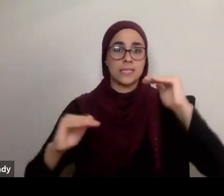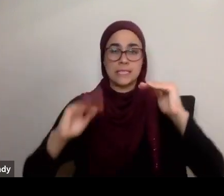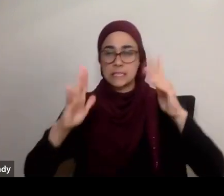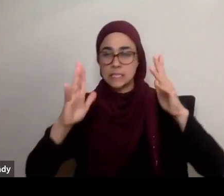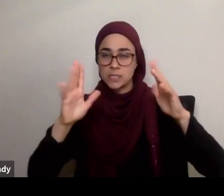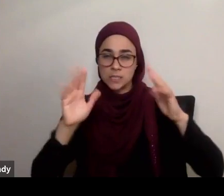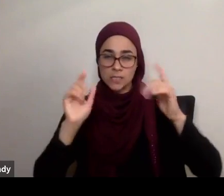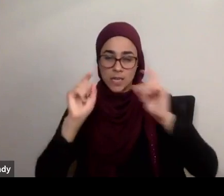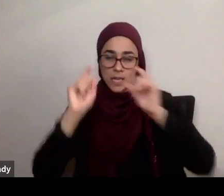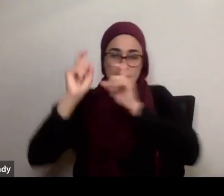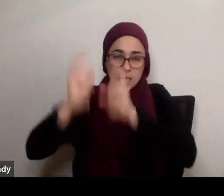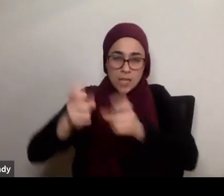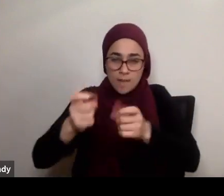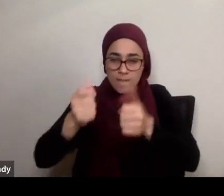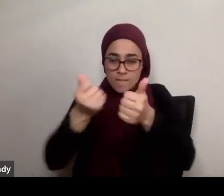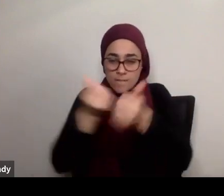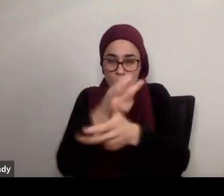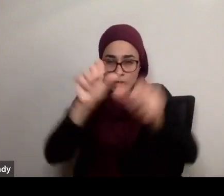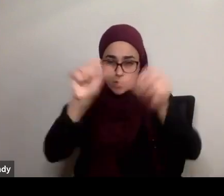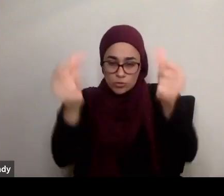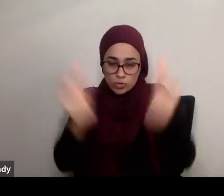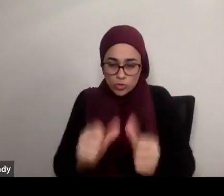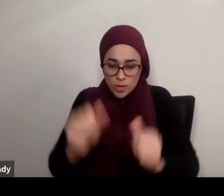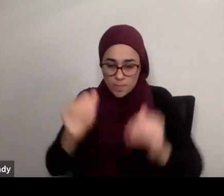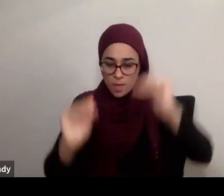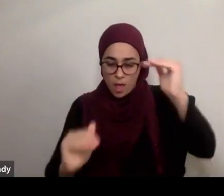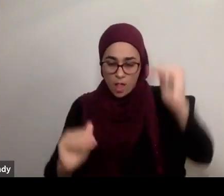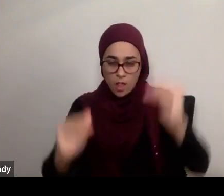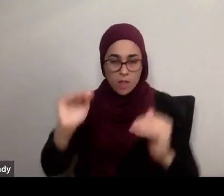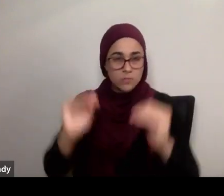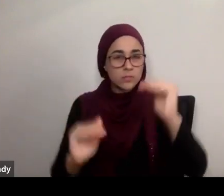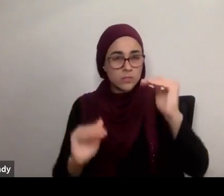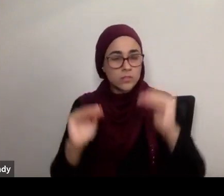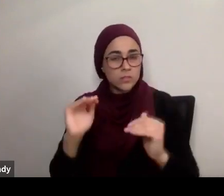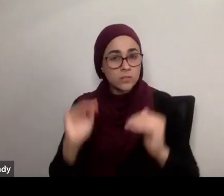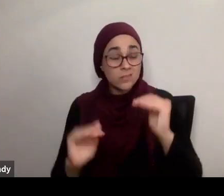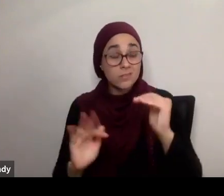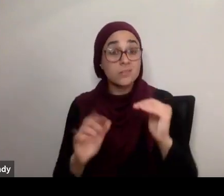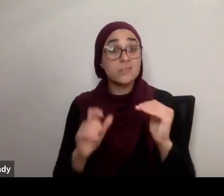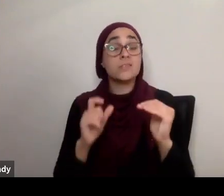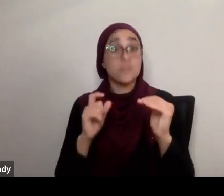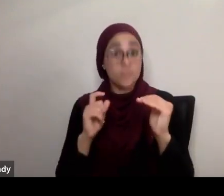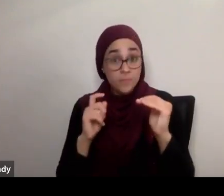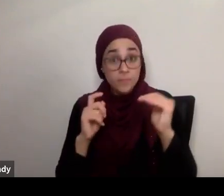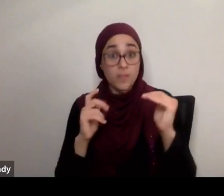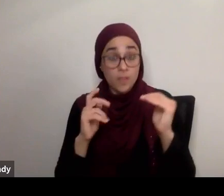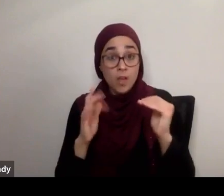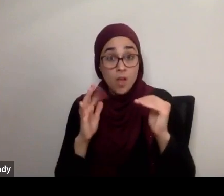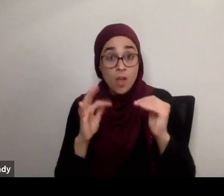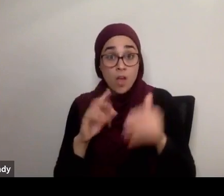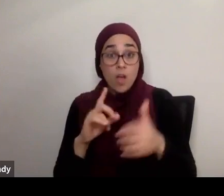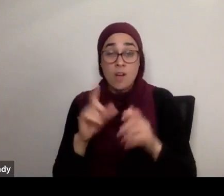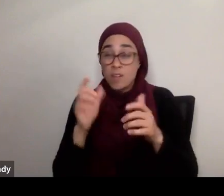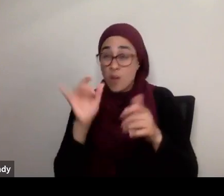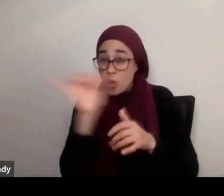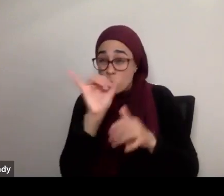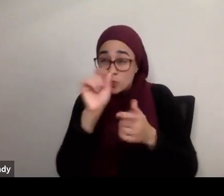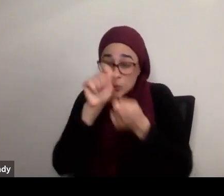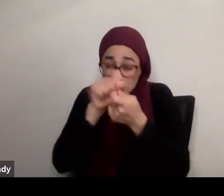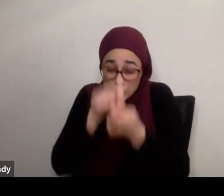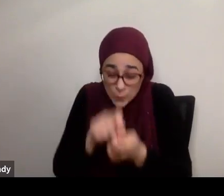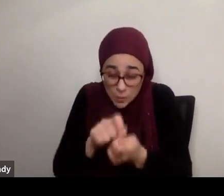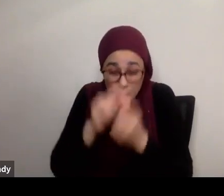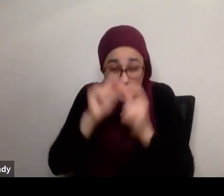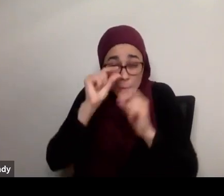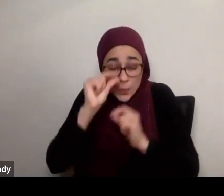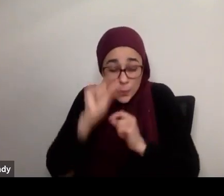things a shape and a proportion, to have those equilibriums. On a singular, in a single cellular level, all these, you know,